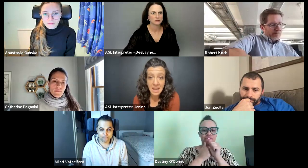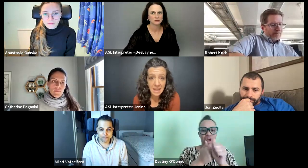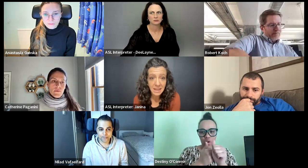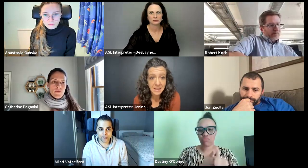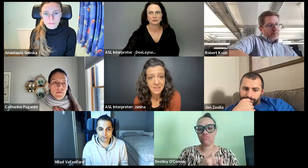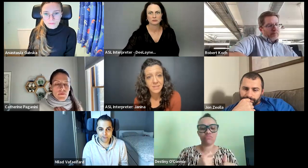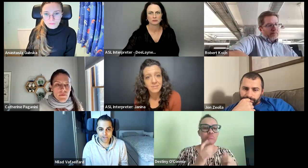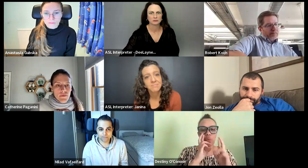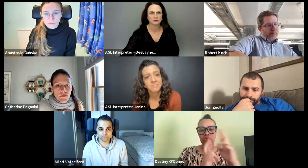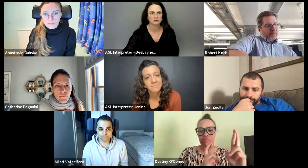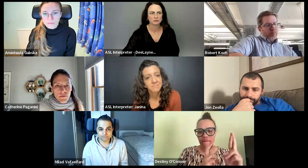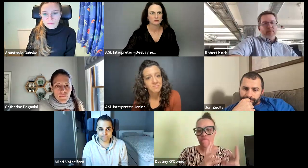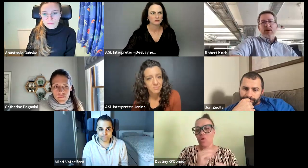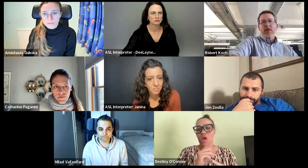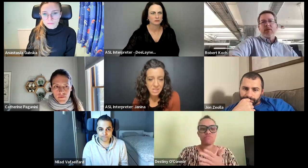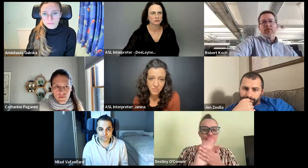for today.